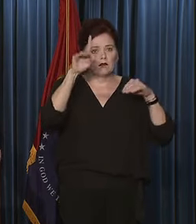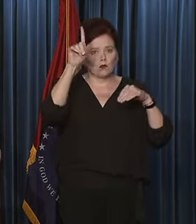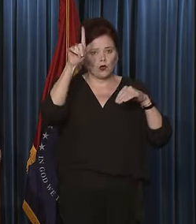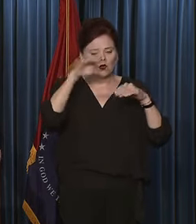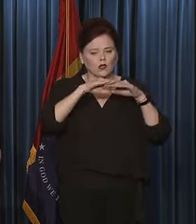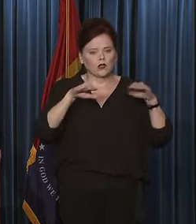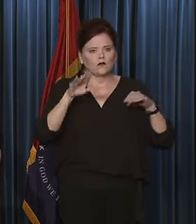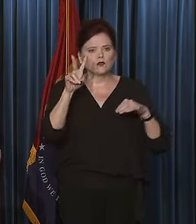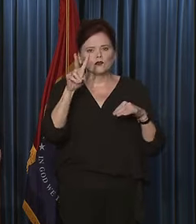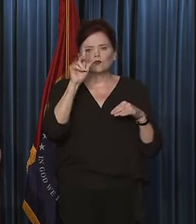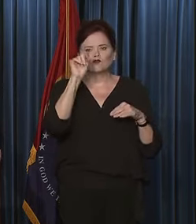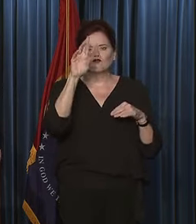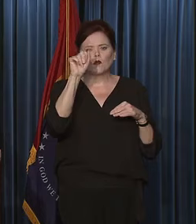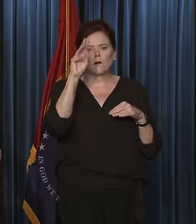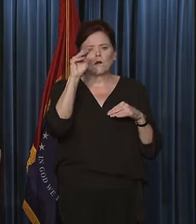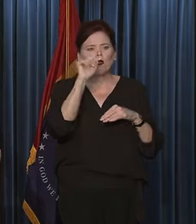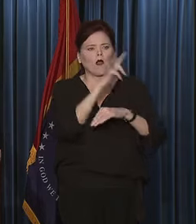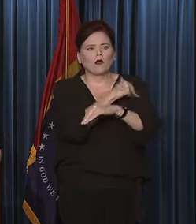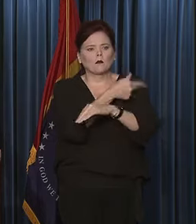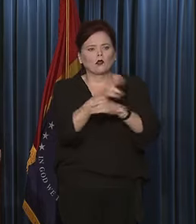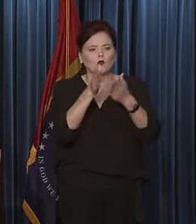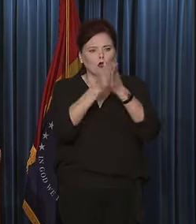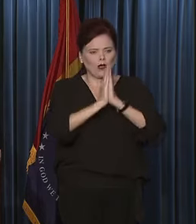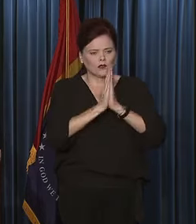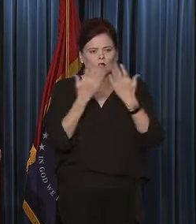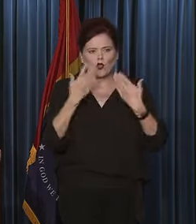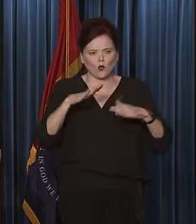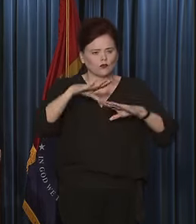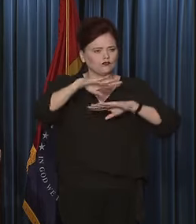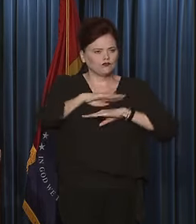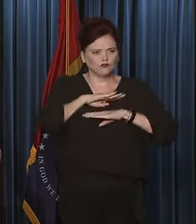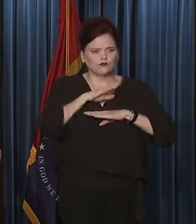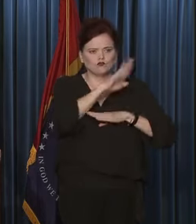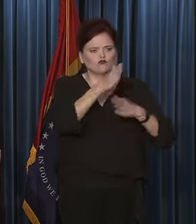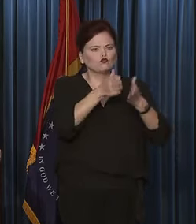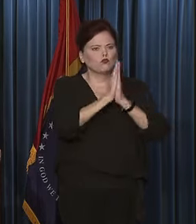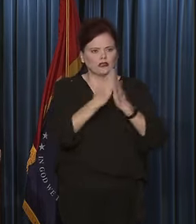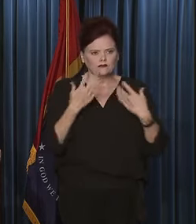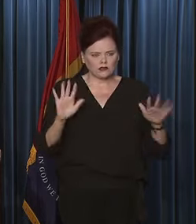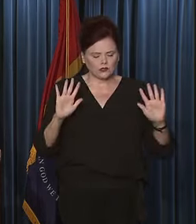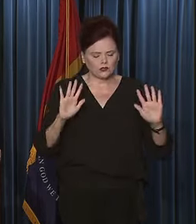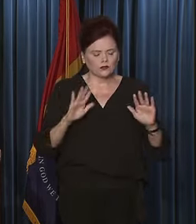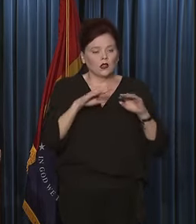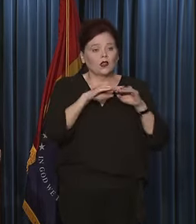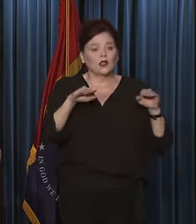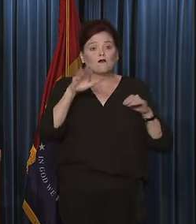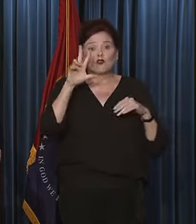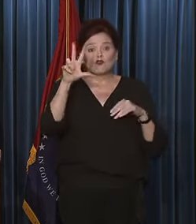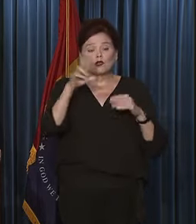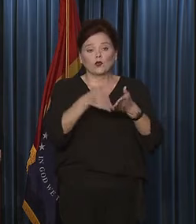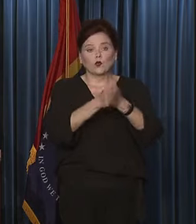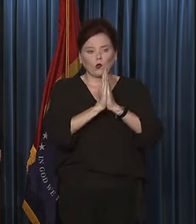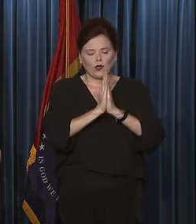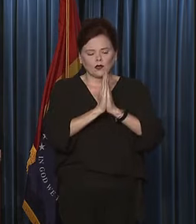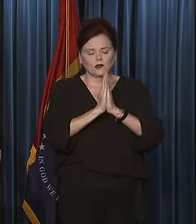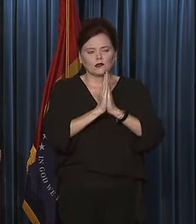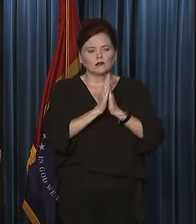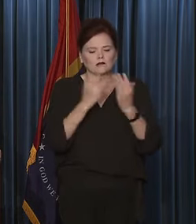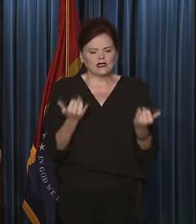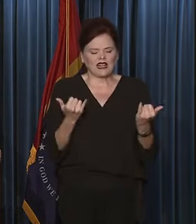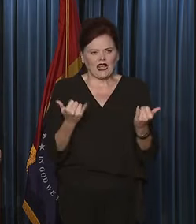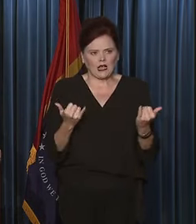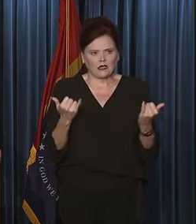2 trauma hospital requests have already been fulfilled. And level 3 hospital requests are